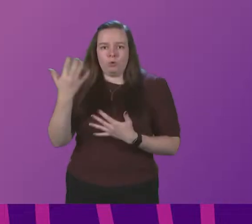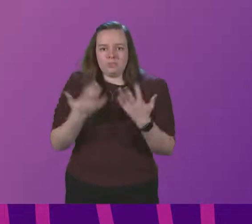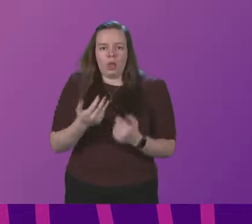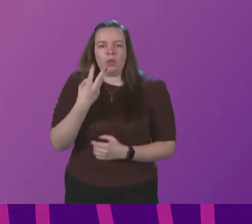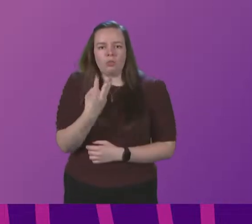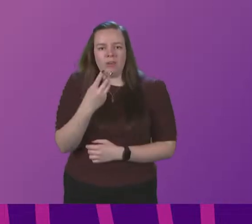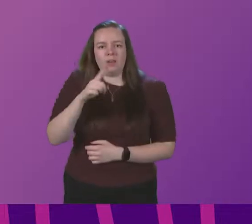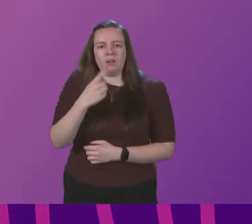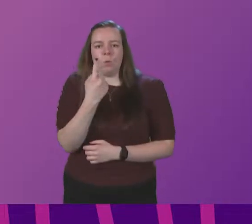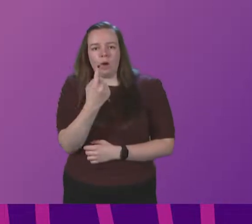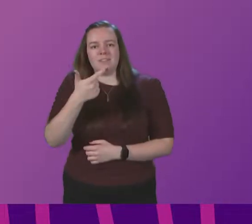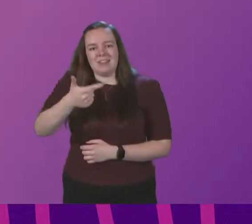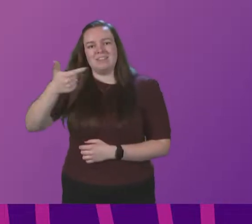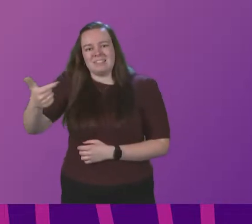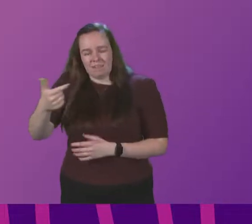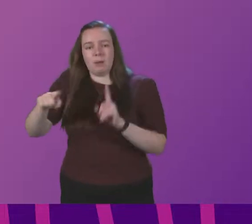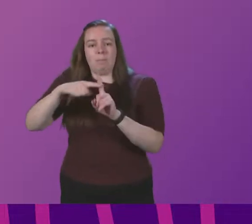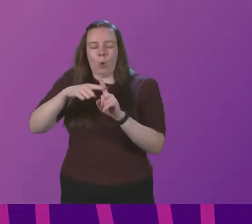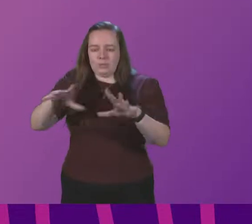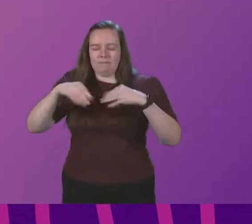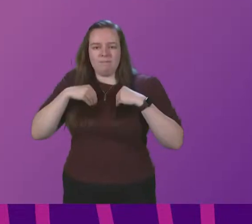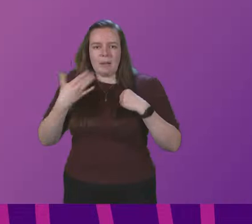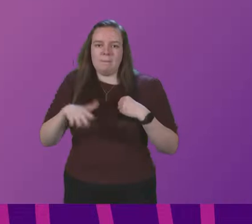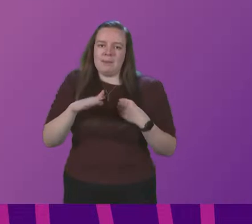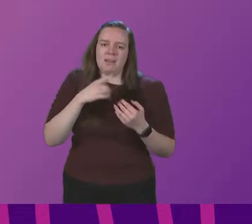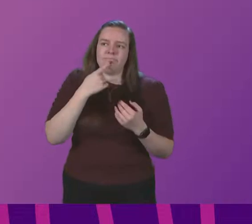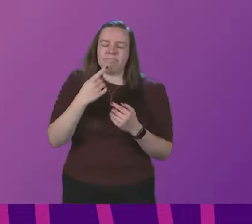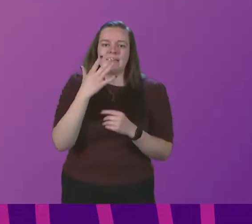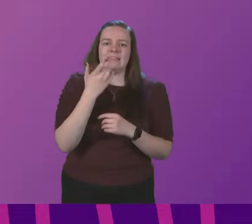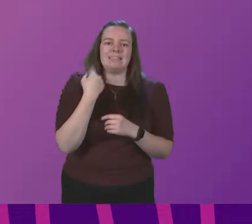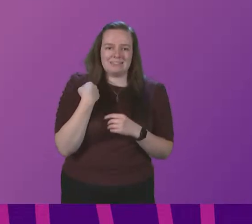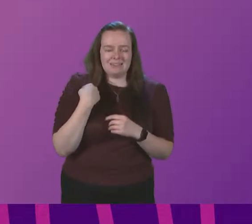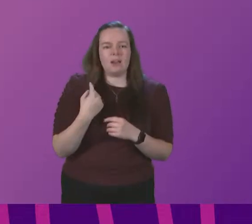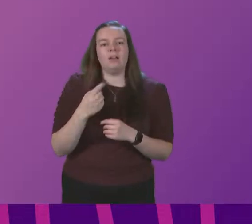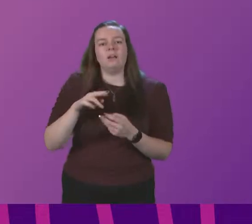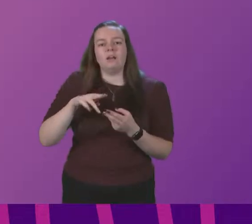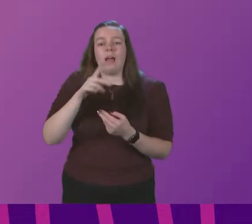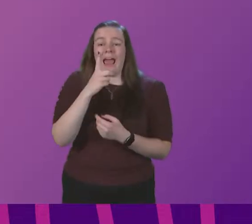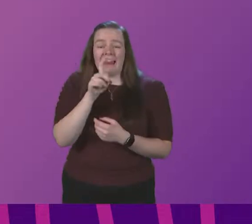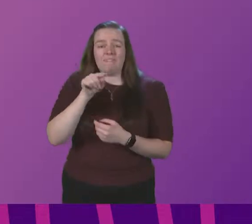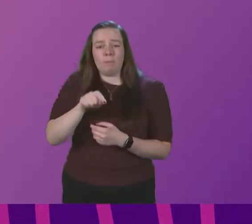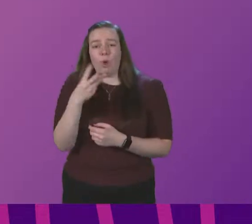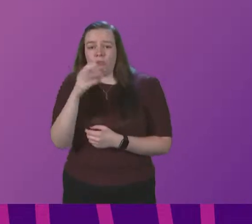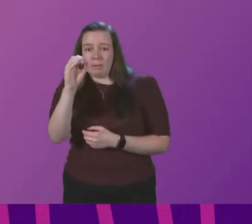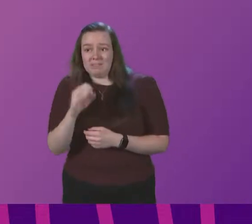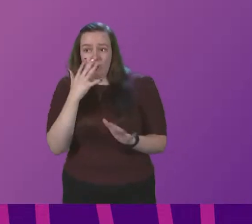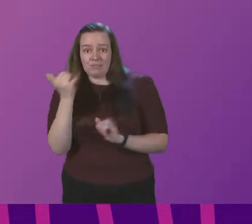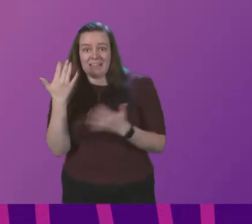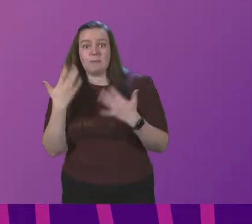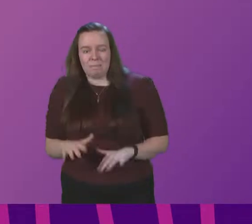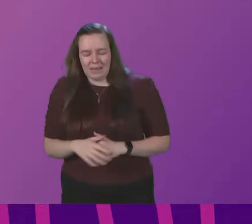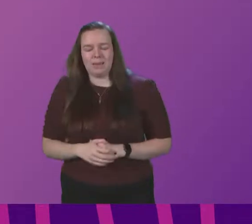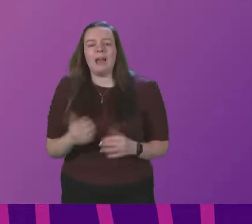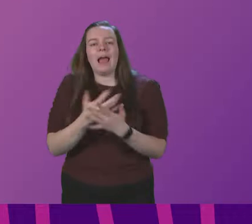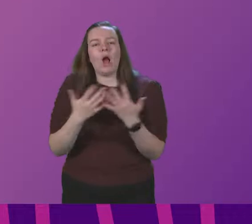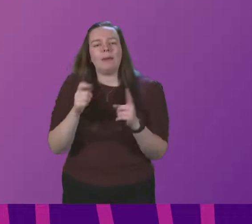,177 positive cases were reported yesterday, 11.3 per cent of all tests carried out. The number